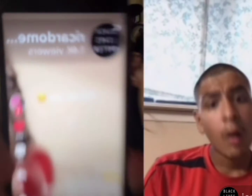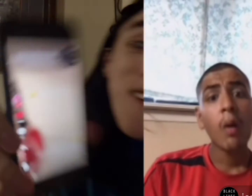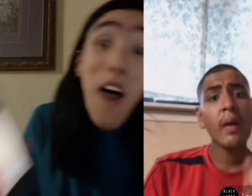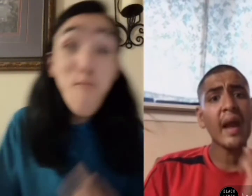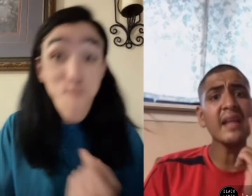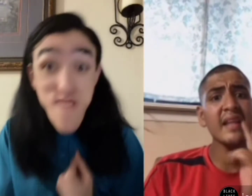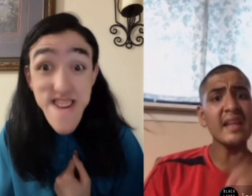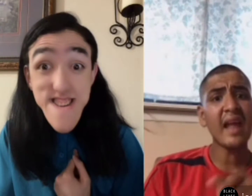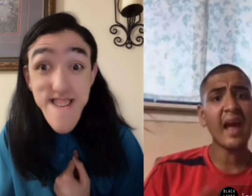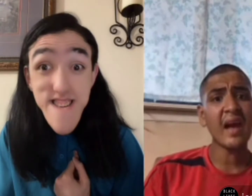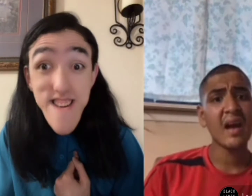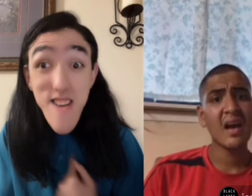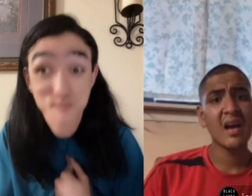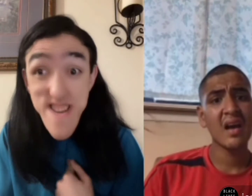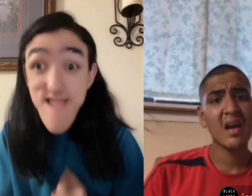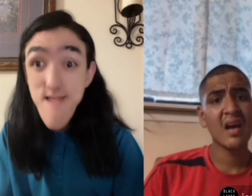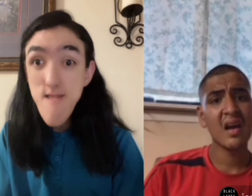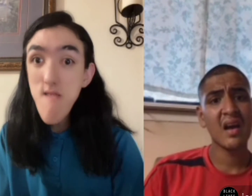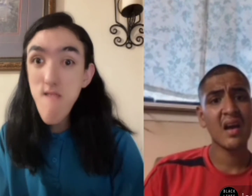Wait, I see that.